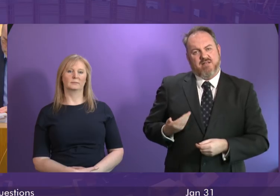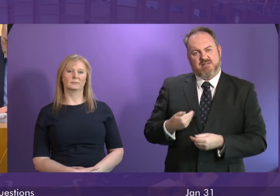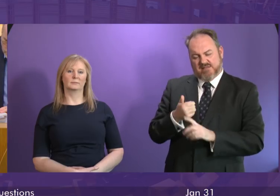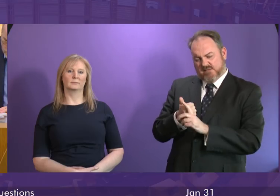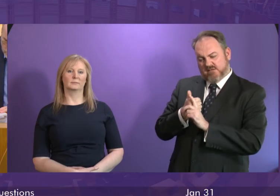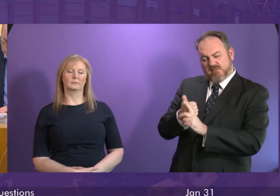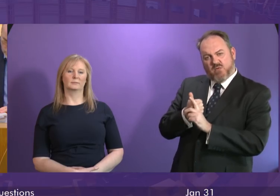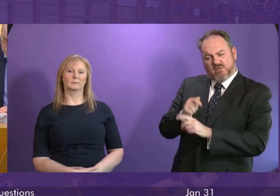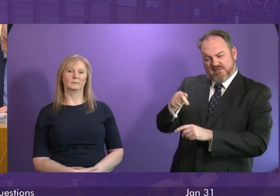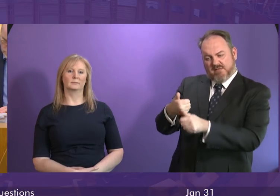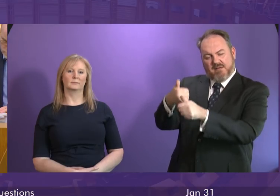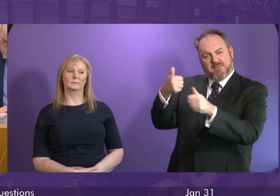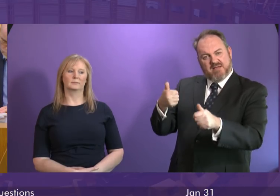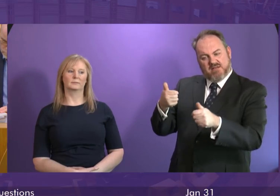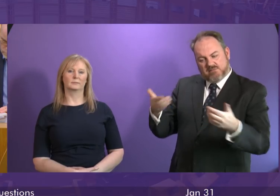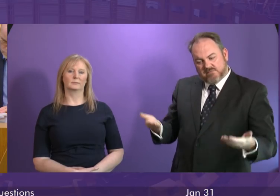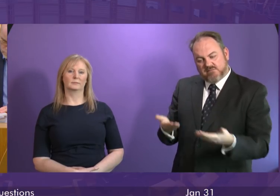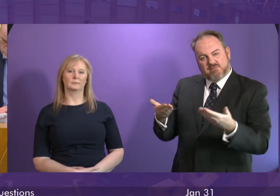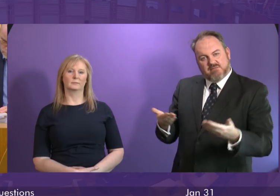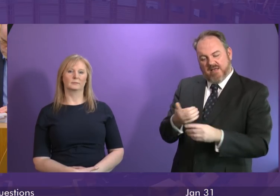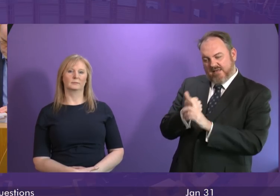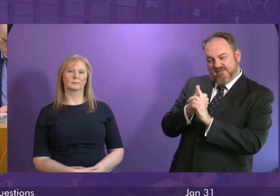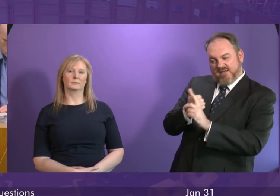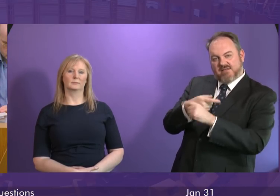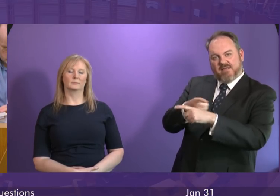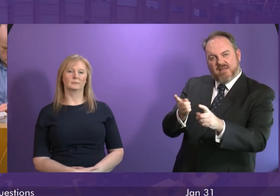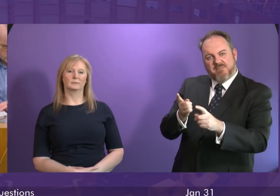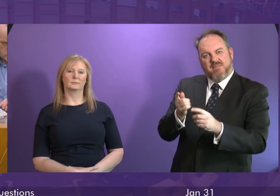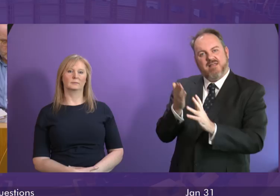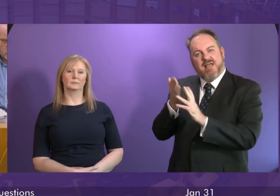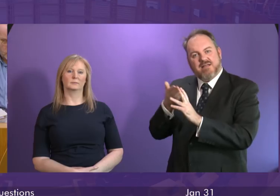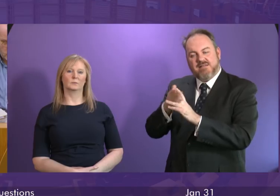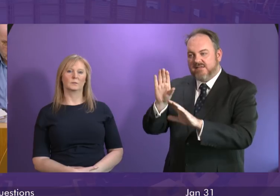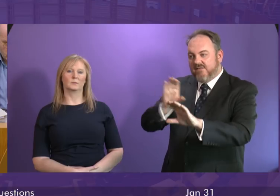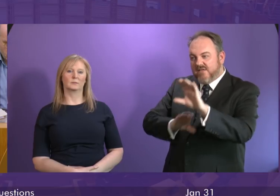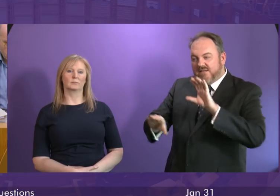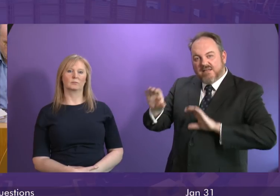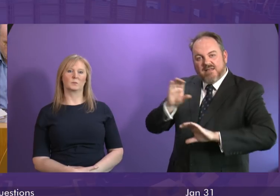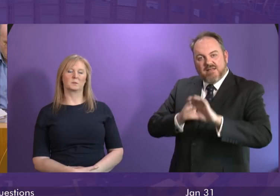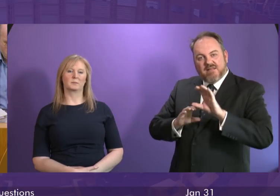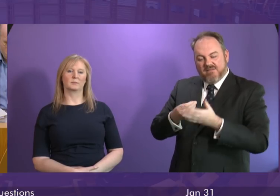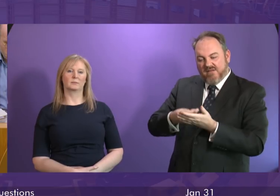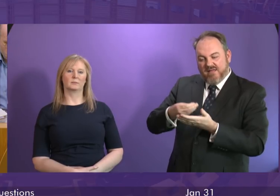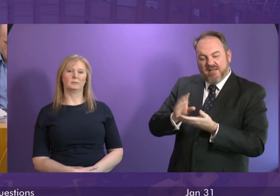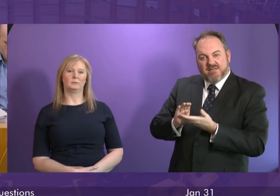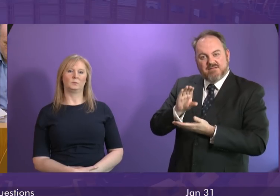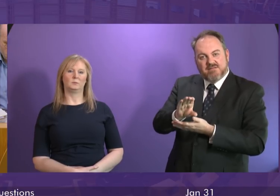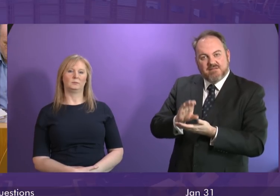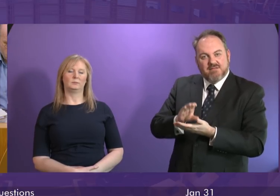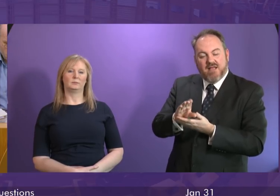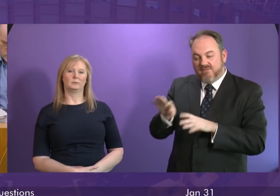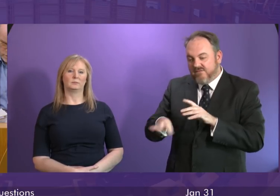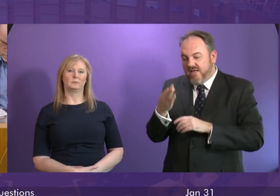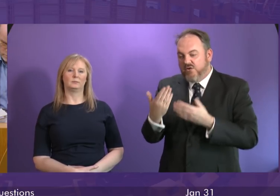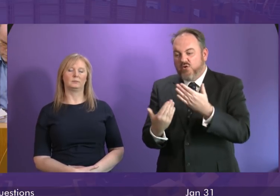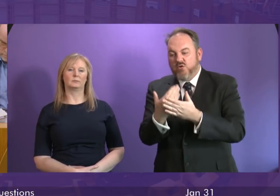to help them grow by offering advice help accessing finance and help them access new markets